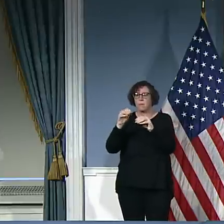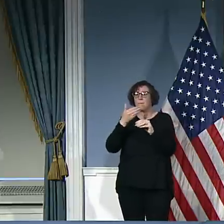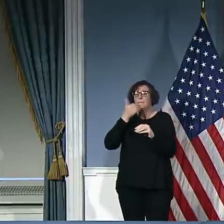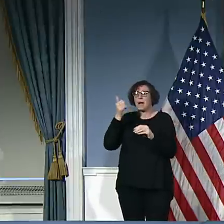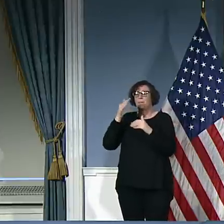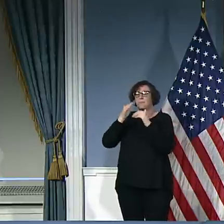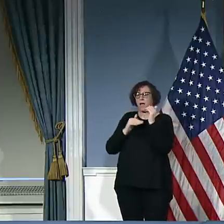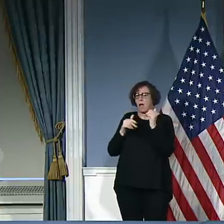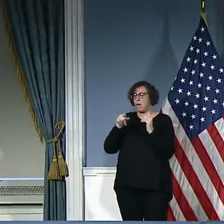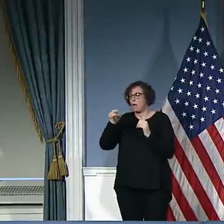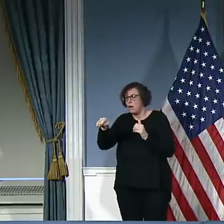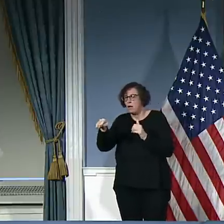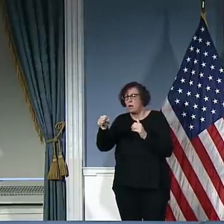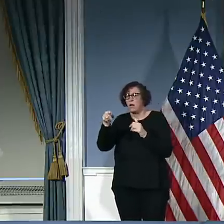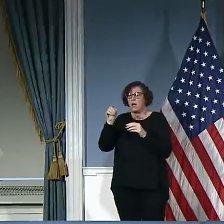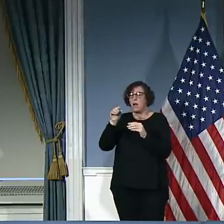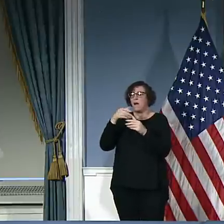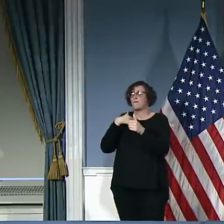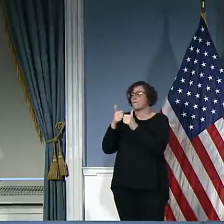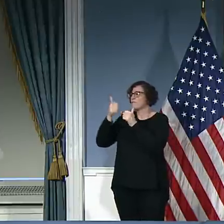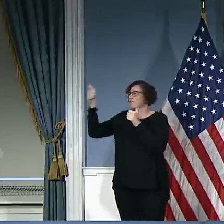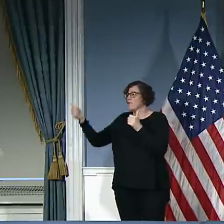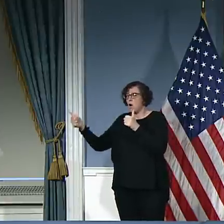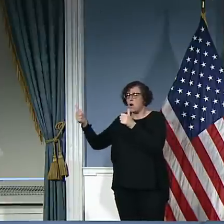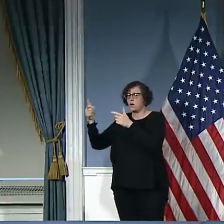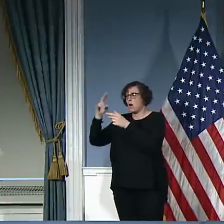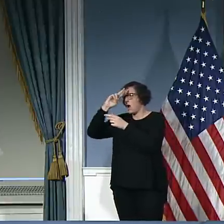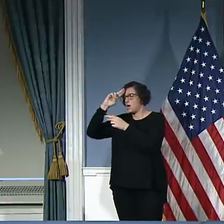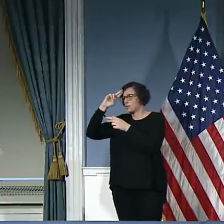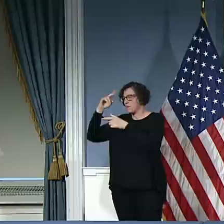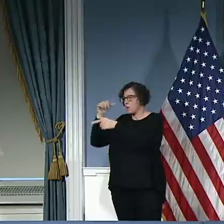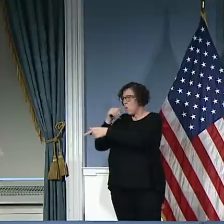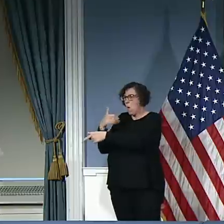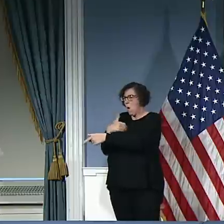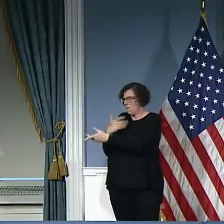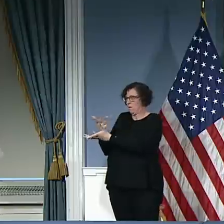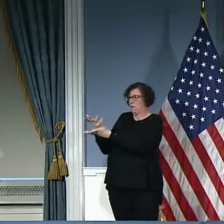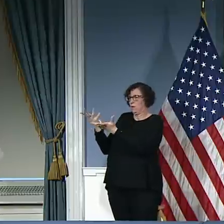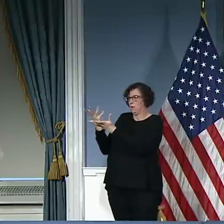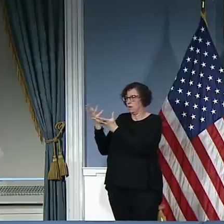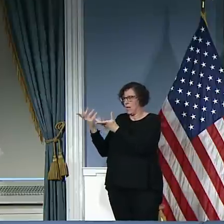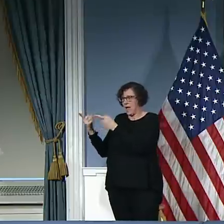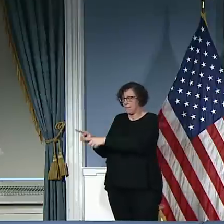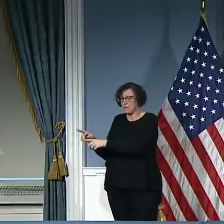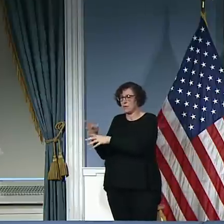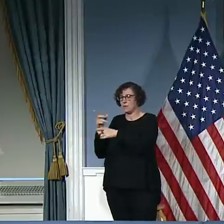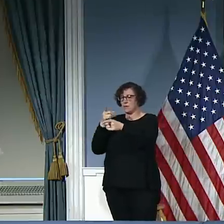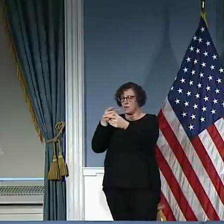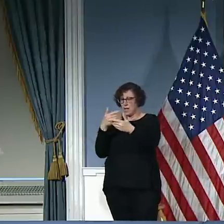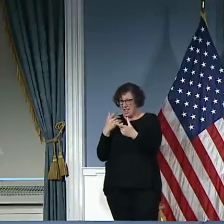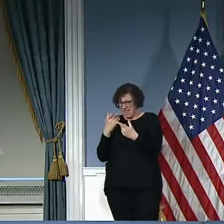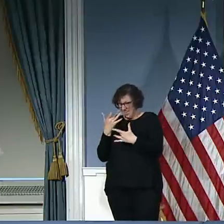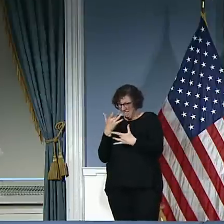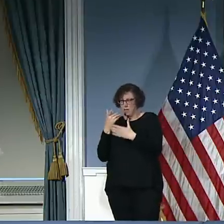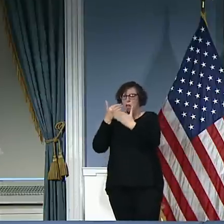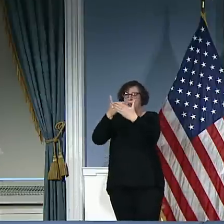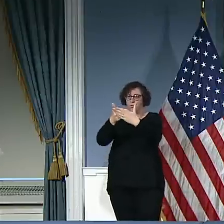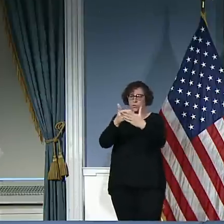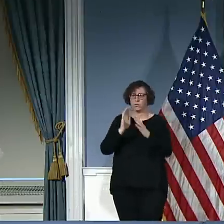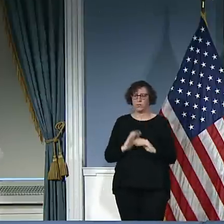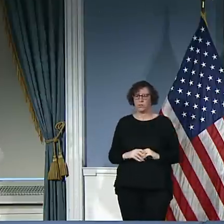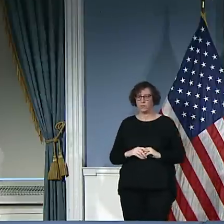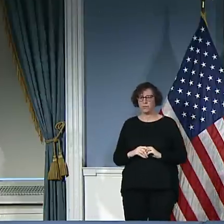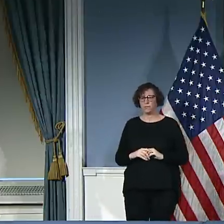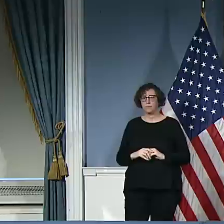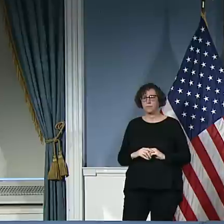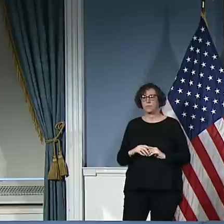Thanks for that. And actually following up on that issue about the distribution of resources, if the city does get to